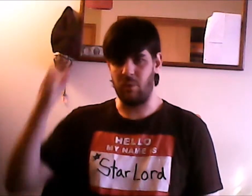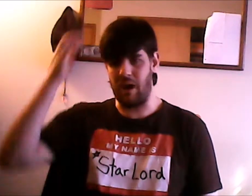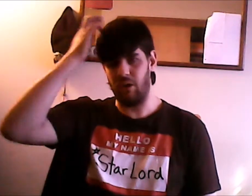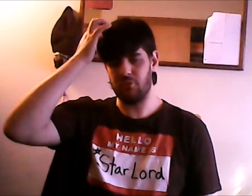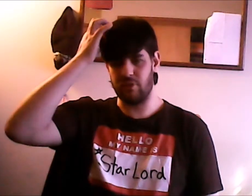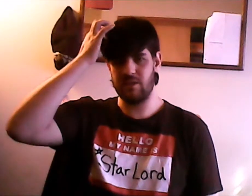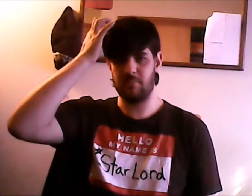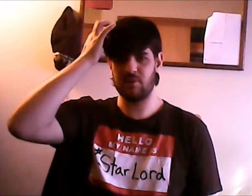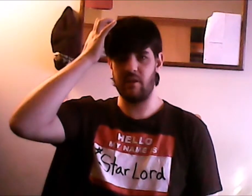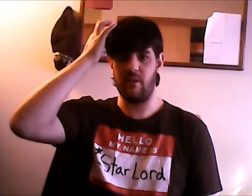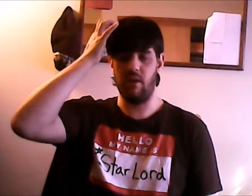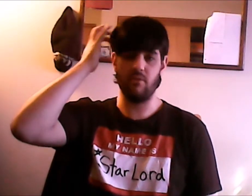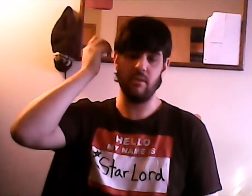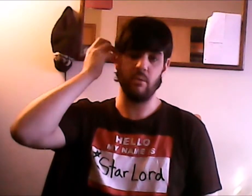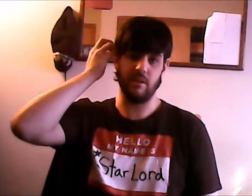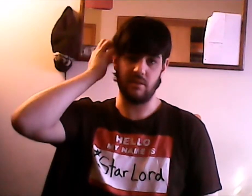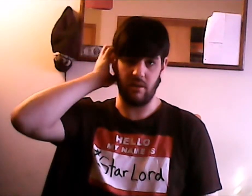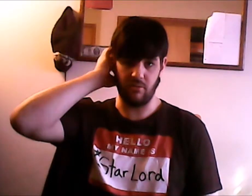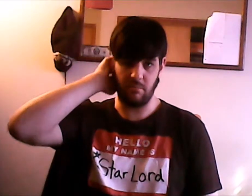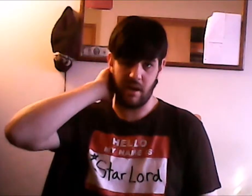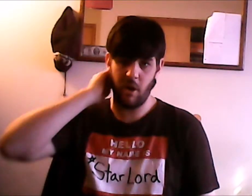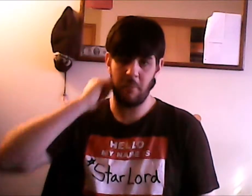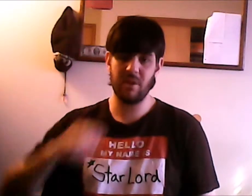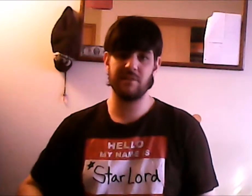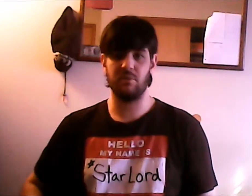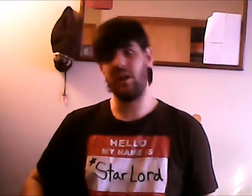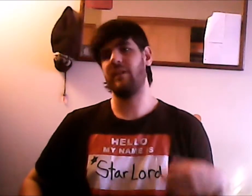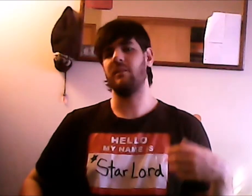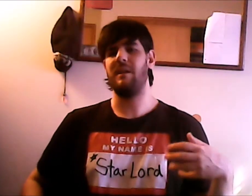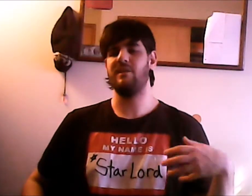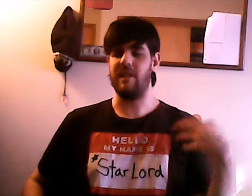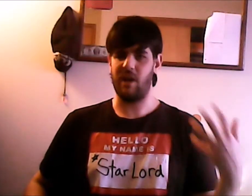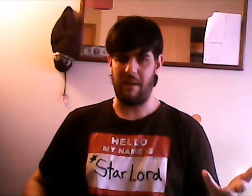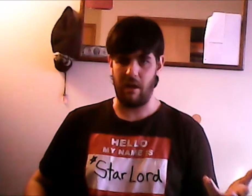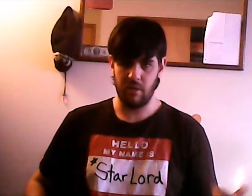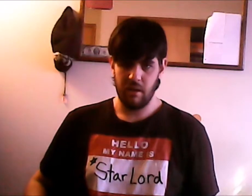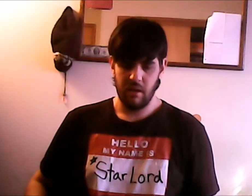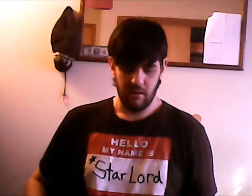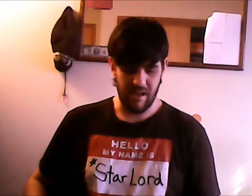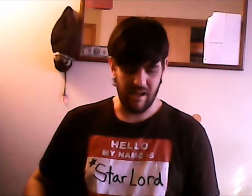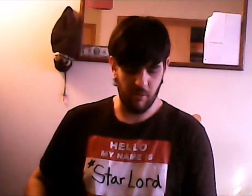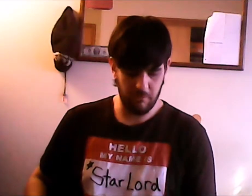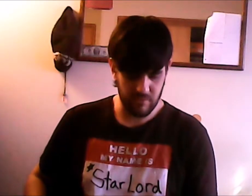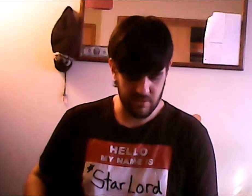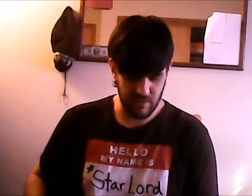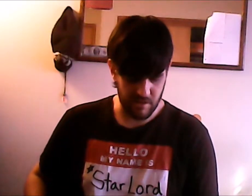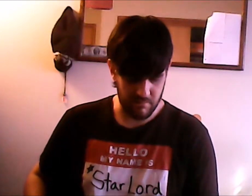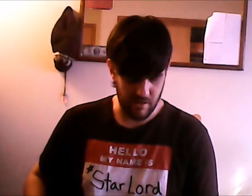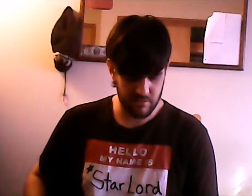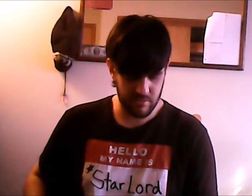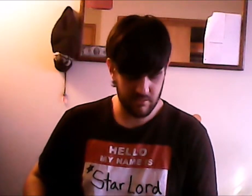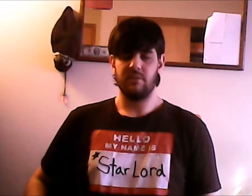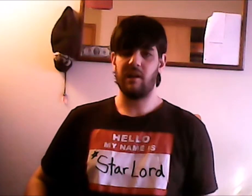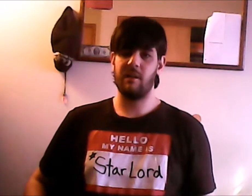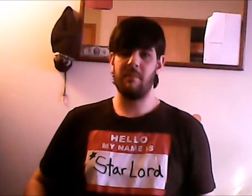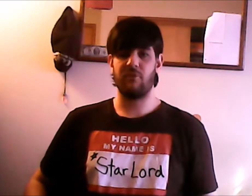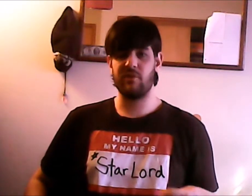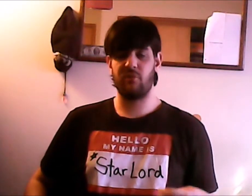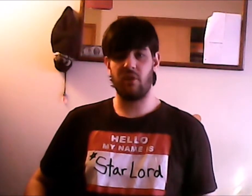a while for each episode of reviewing stuff but I hope you guys will like them as they come out now let's talk about talking about free-for-all